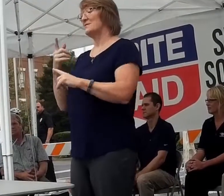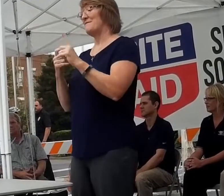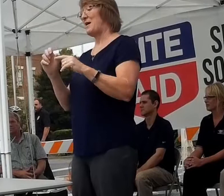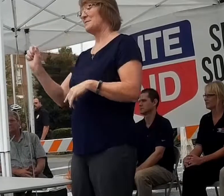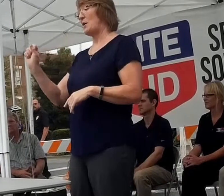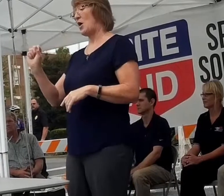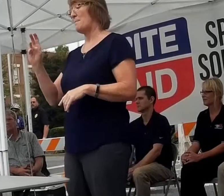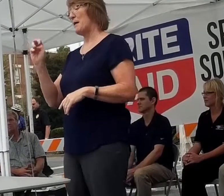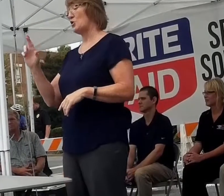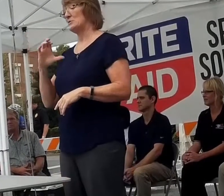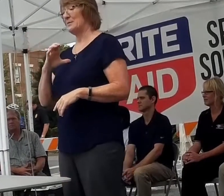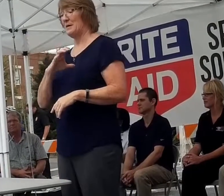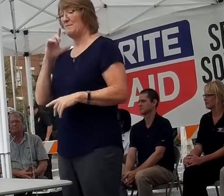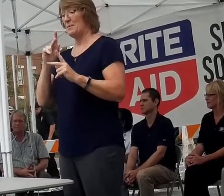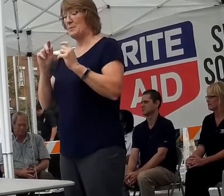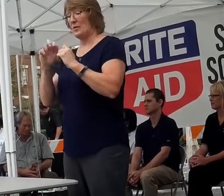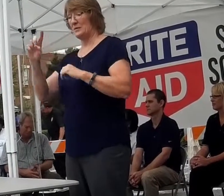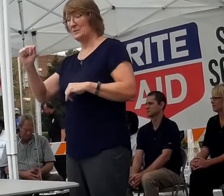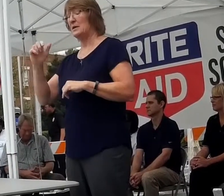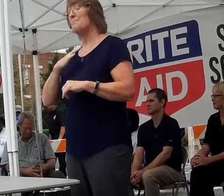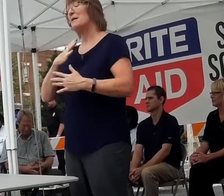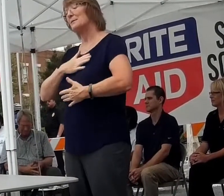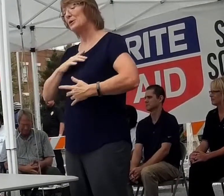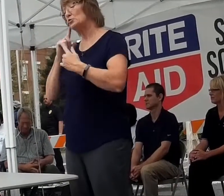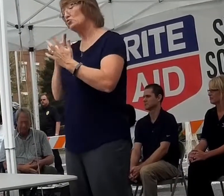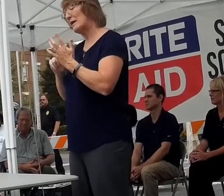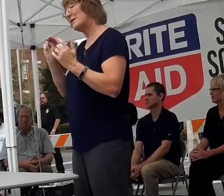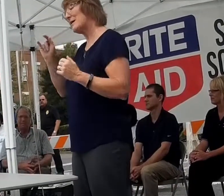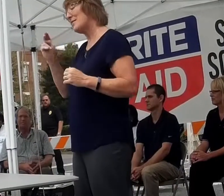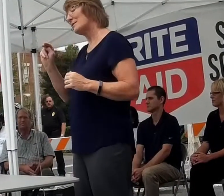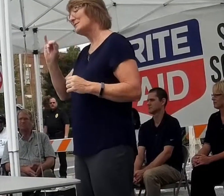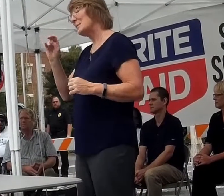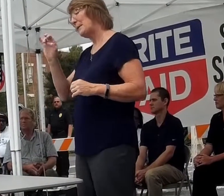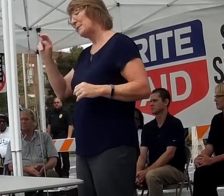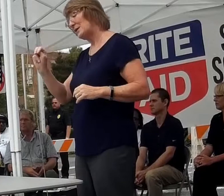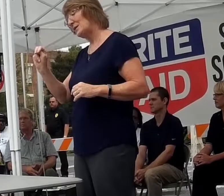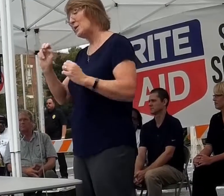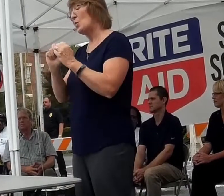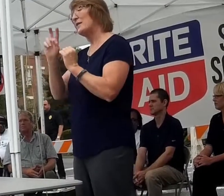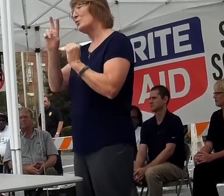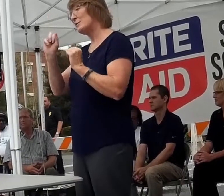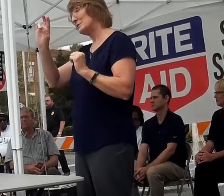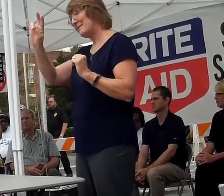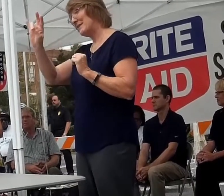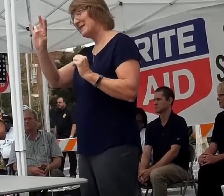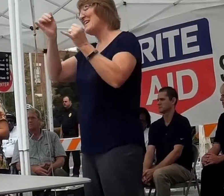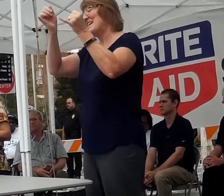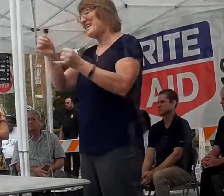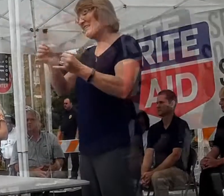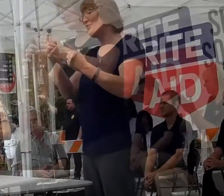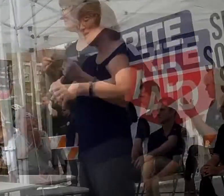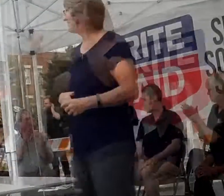Spartanburg Mayor's Committee on People with Disabilities, it is my pleasure to recognize Nathan Zimmerman with the 2017 Individual